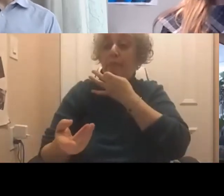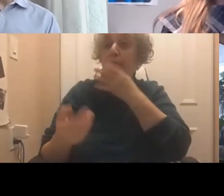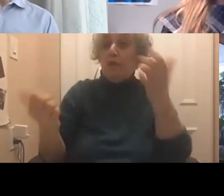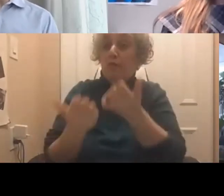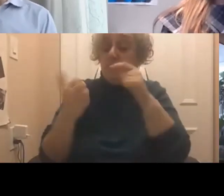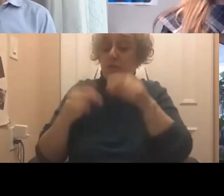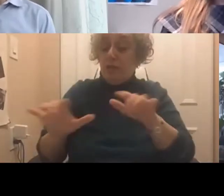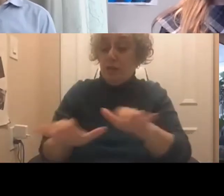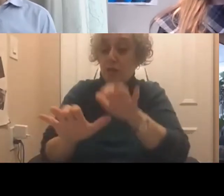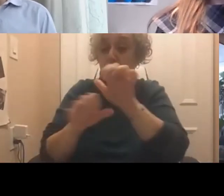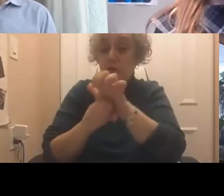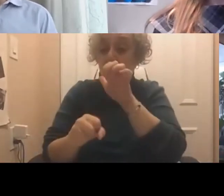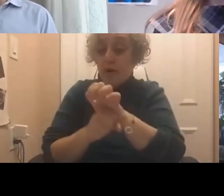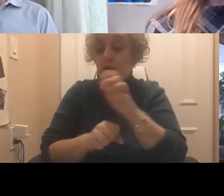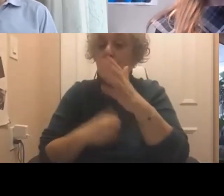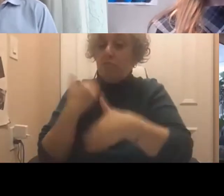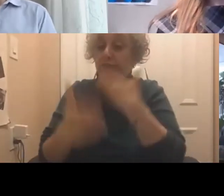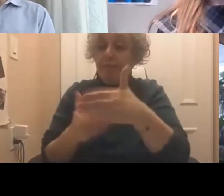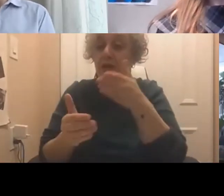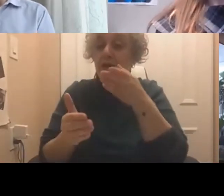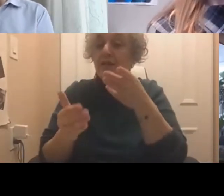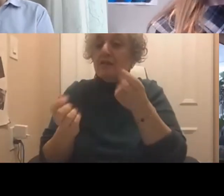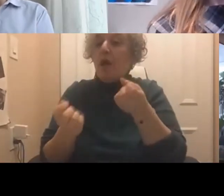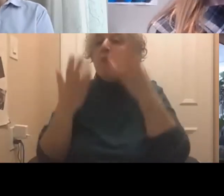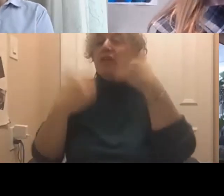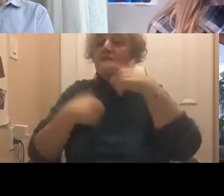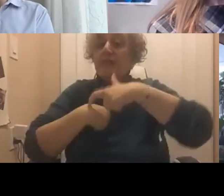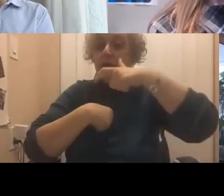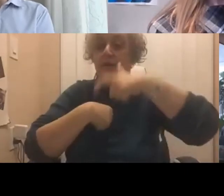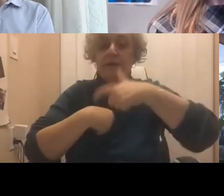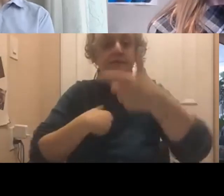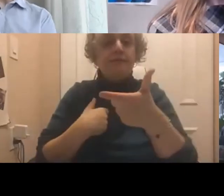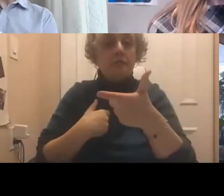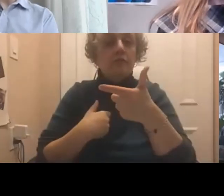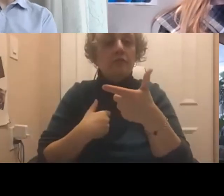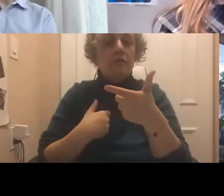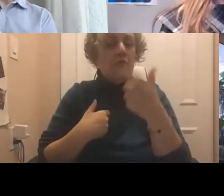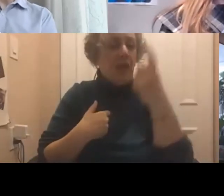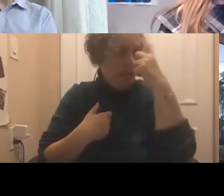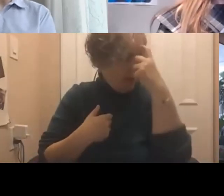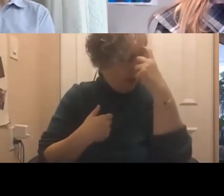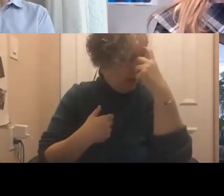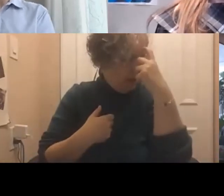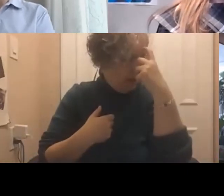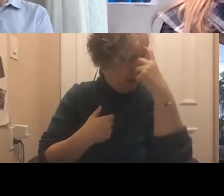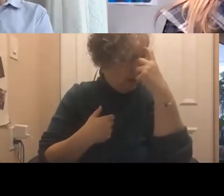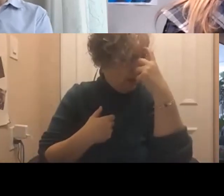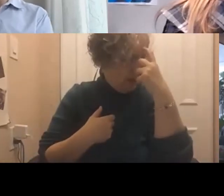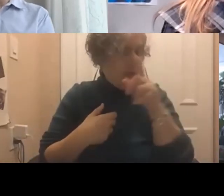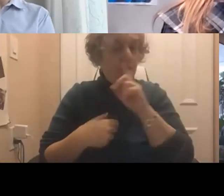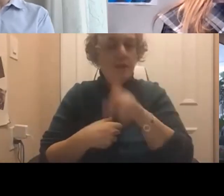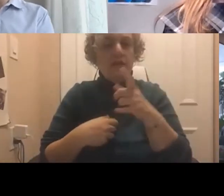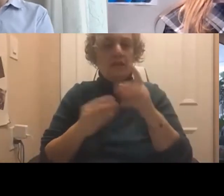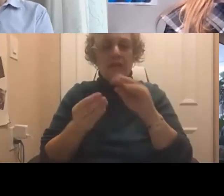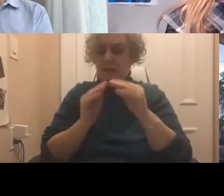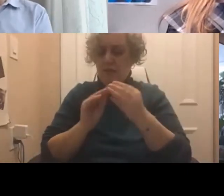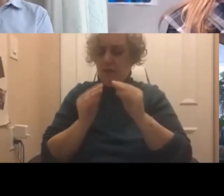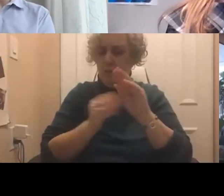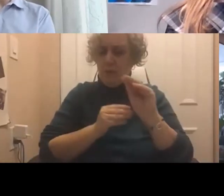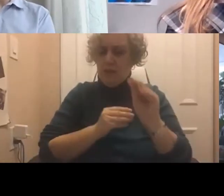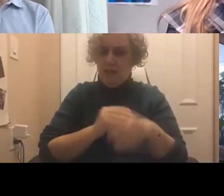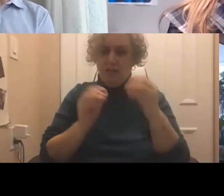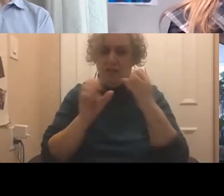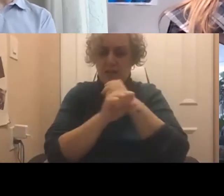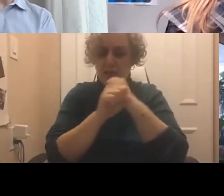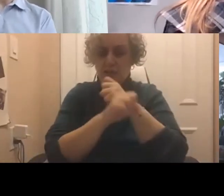spend, but how much time do you have, you know, I think, I think there was another kind of ridiculous statistic of how many people, I think it's